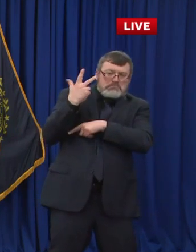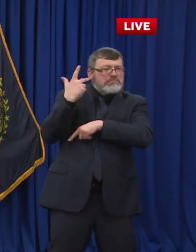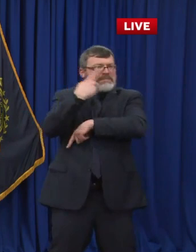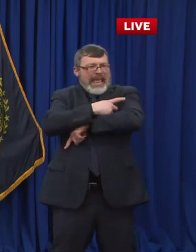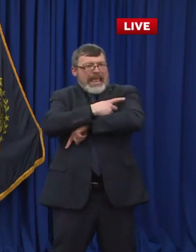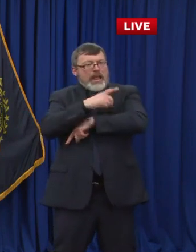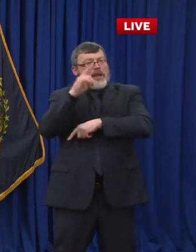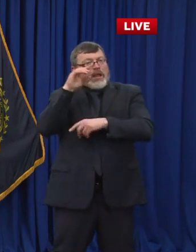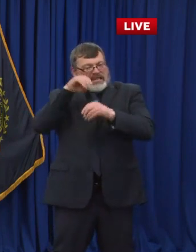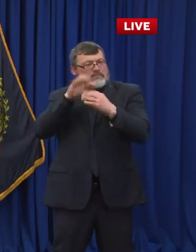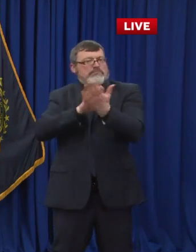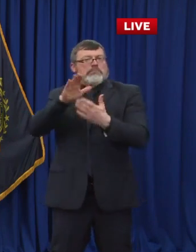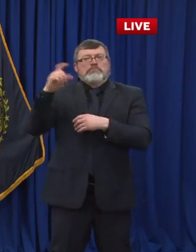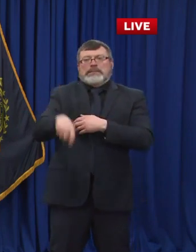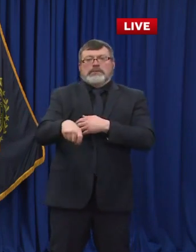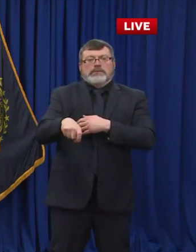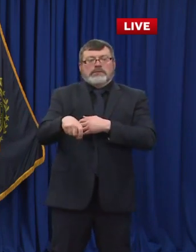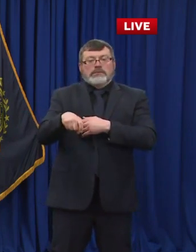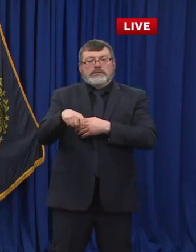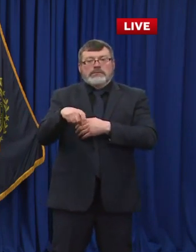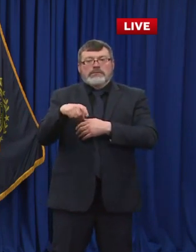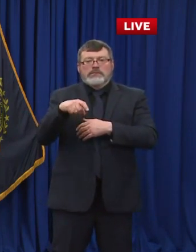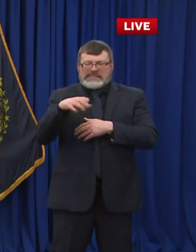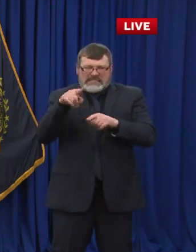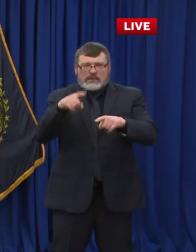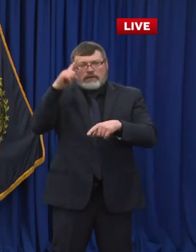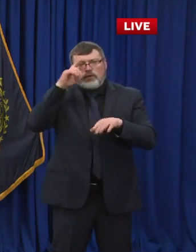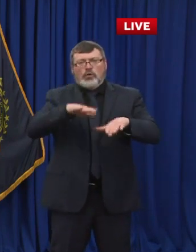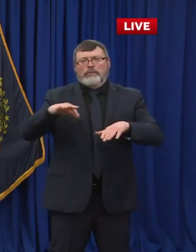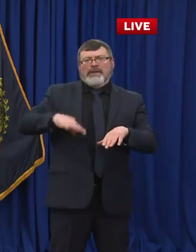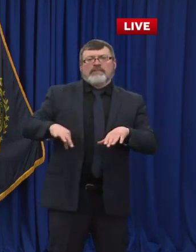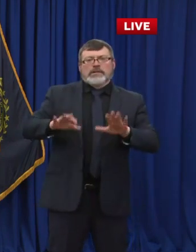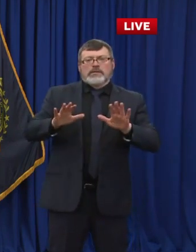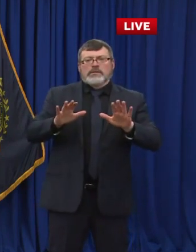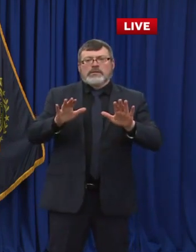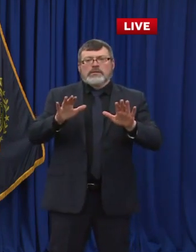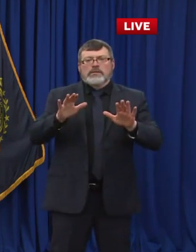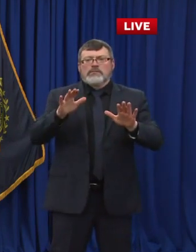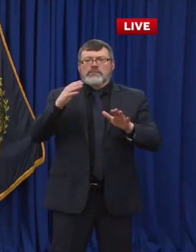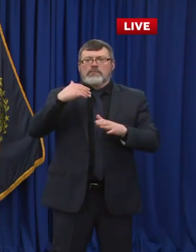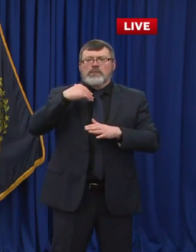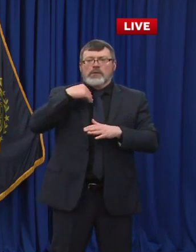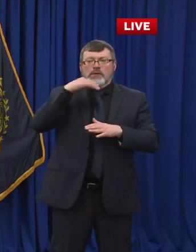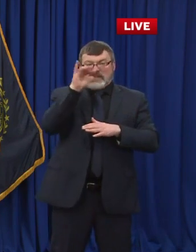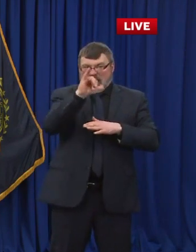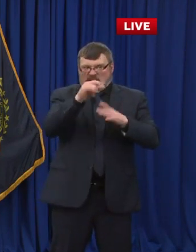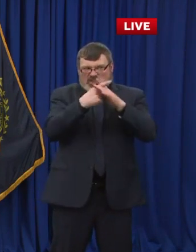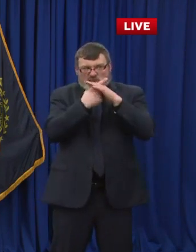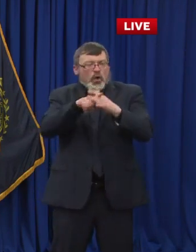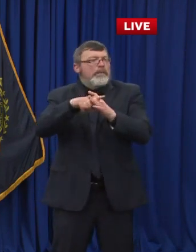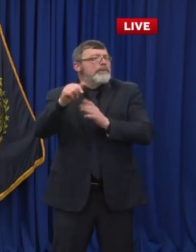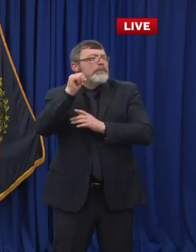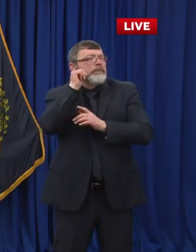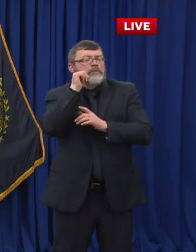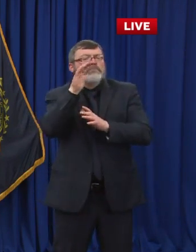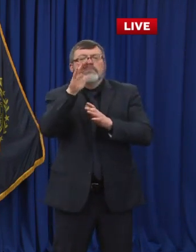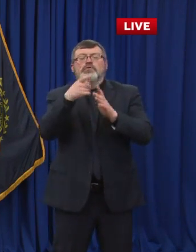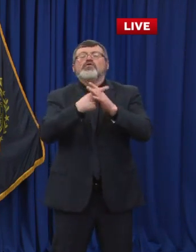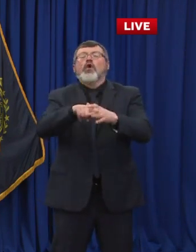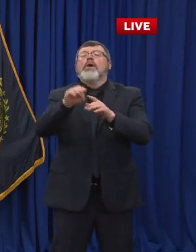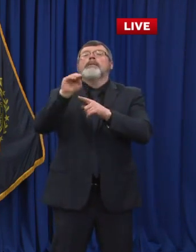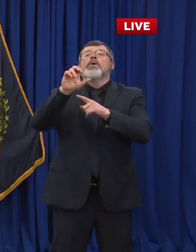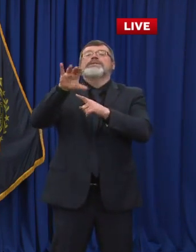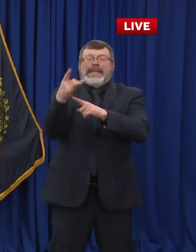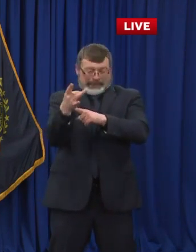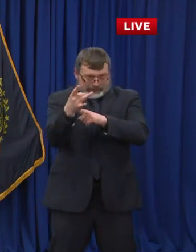schools that are even fully remote have been gearing up and preparing for this. I think they know that that that at some point in the spring that everyone had to open